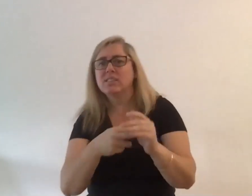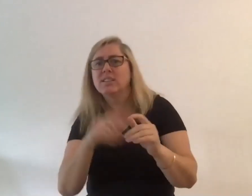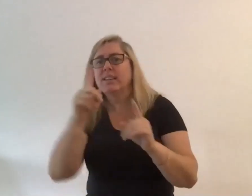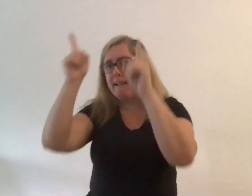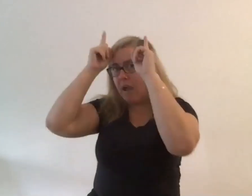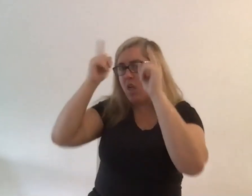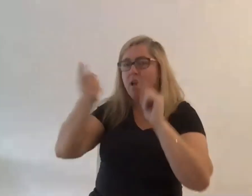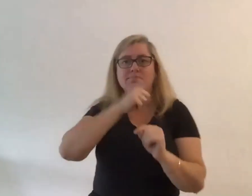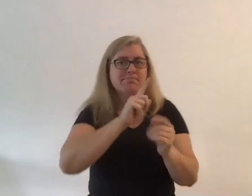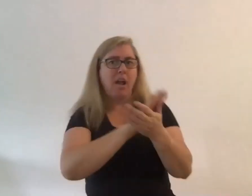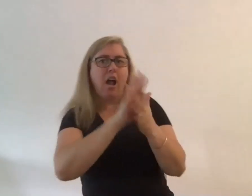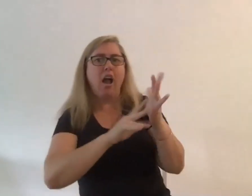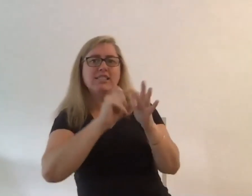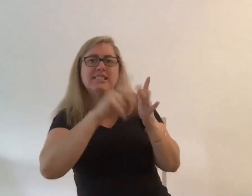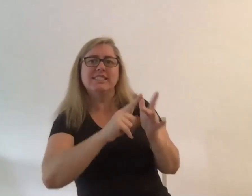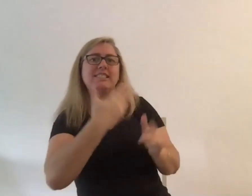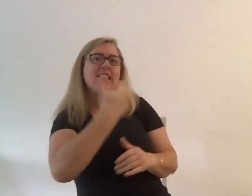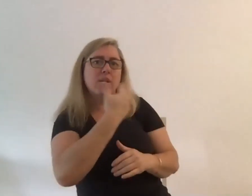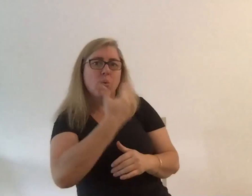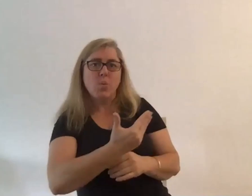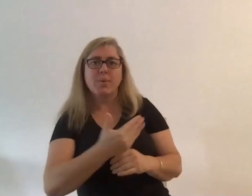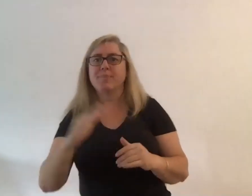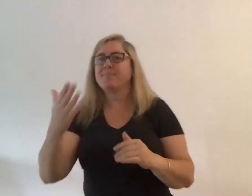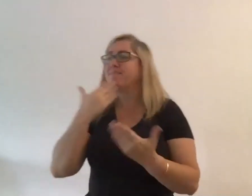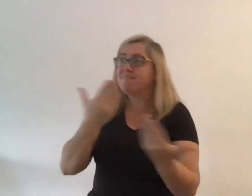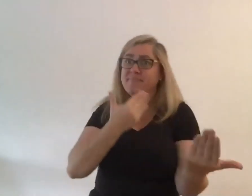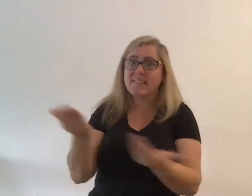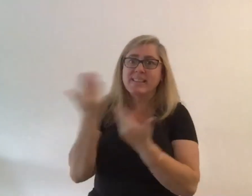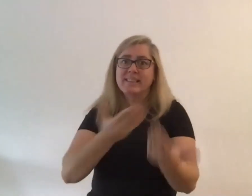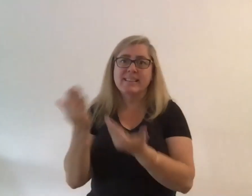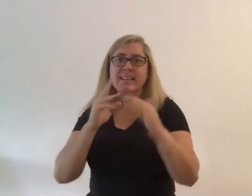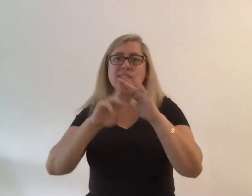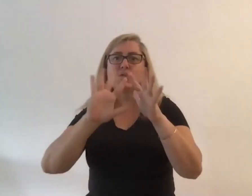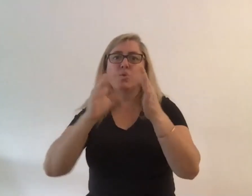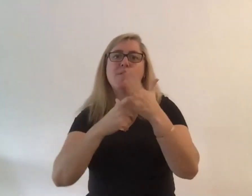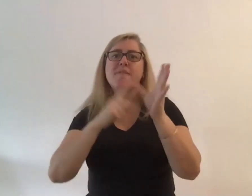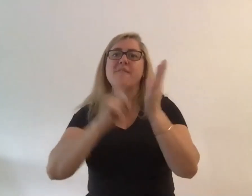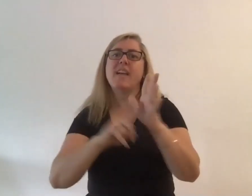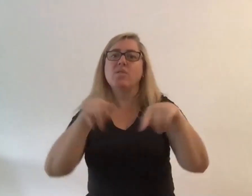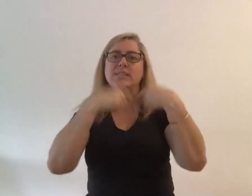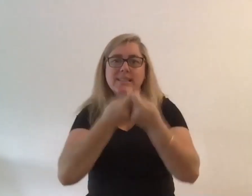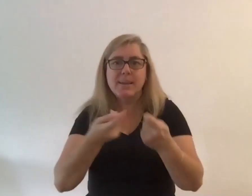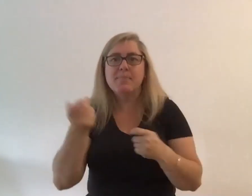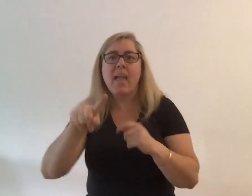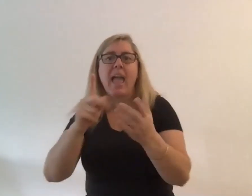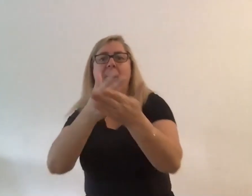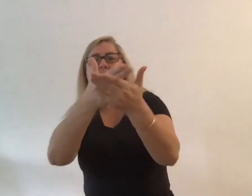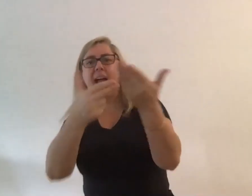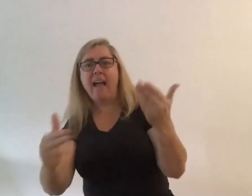thank you pleasure thank you thanks again to the feral team and arts front um for creating the space